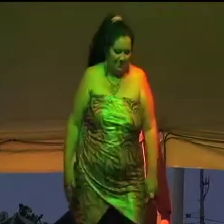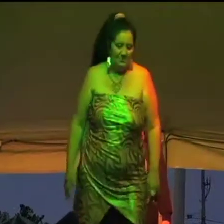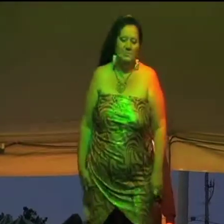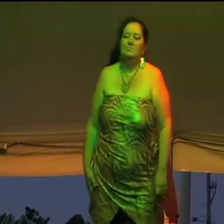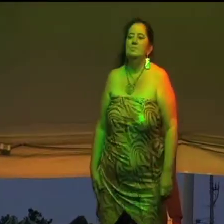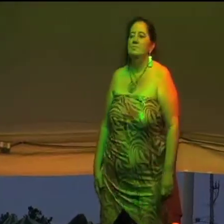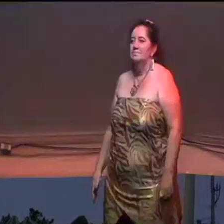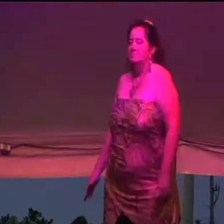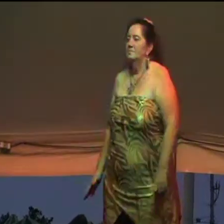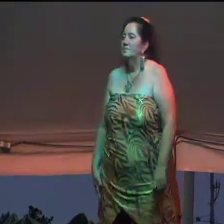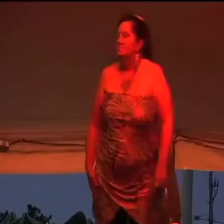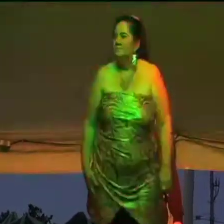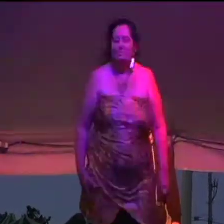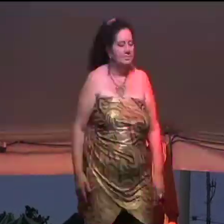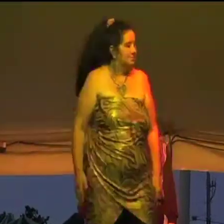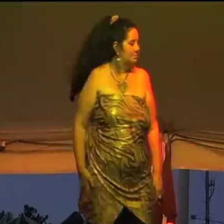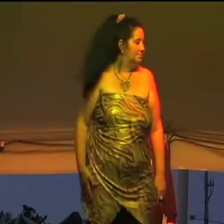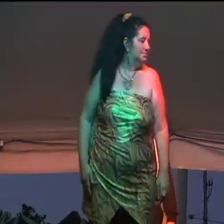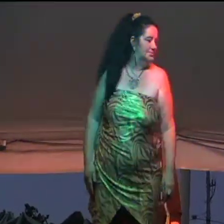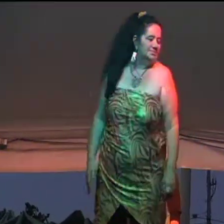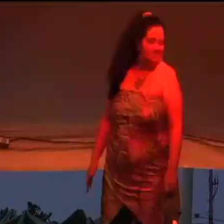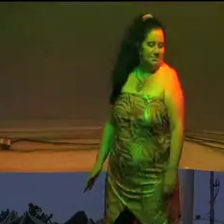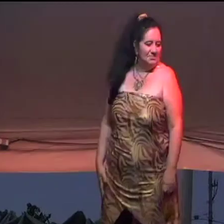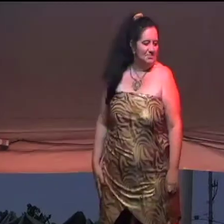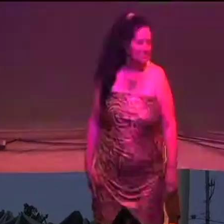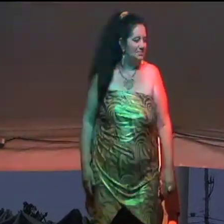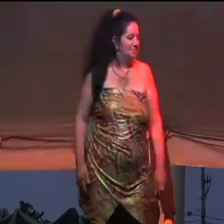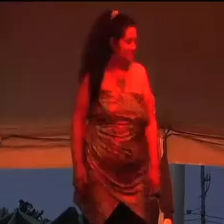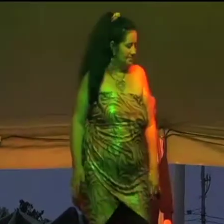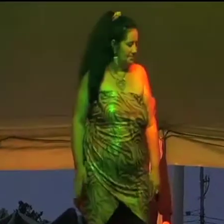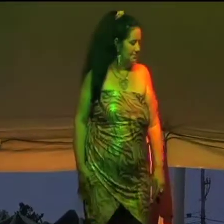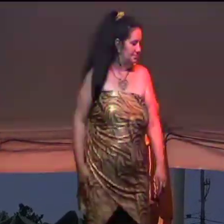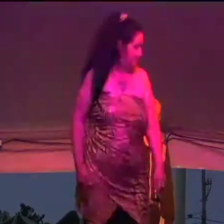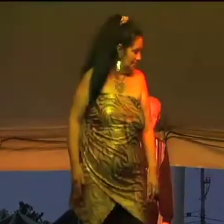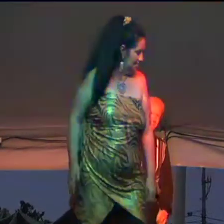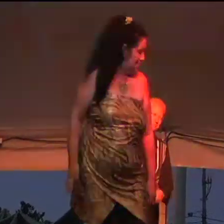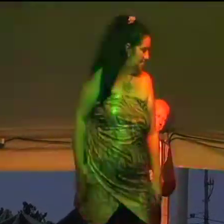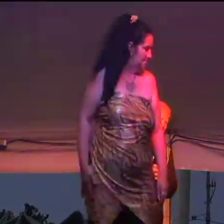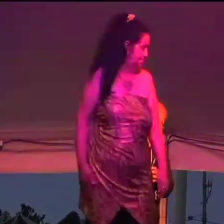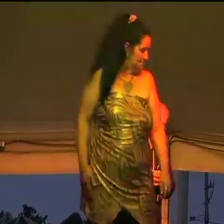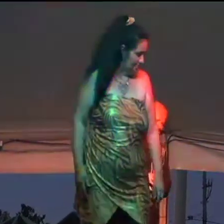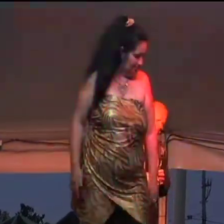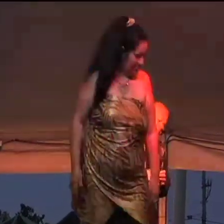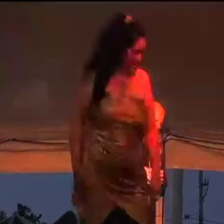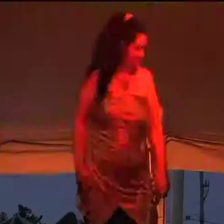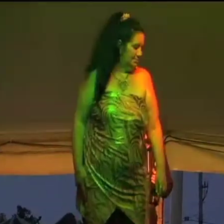a glove